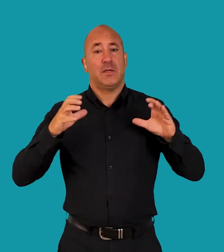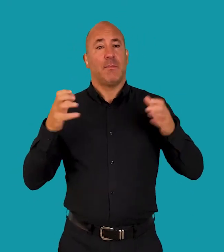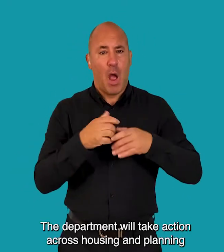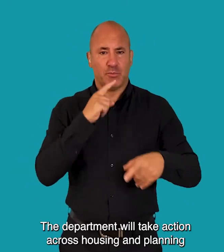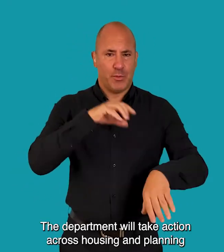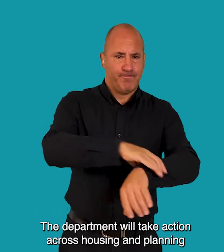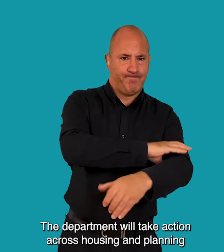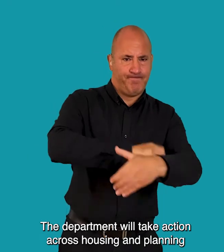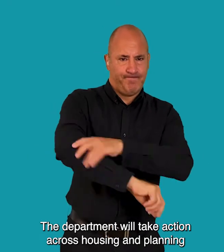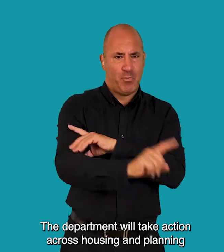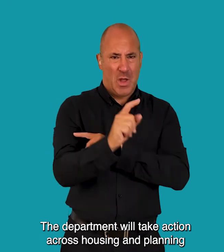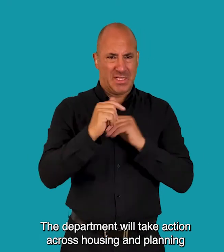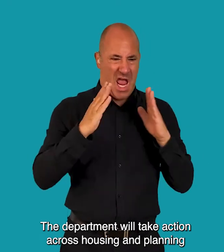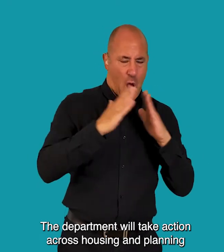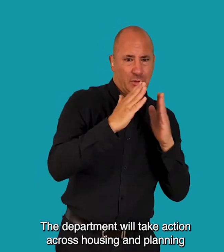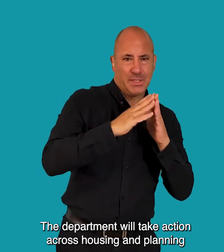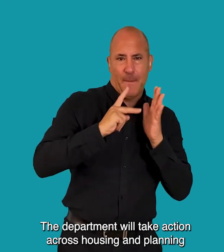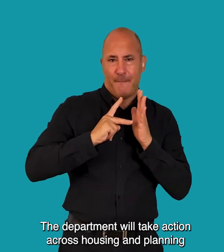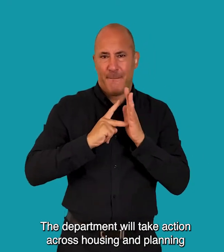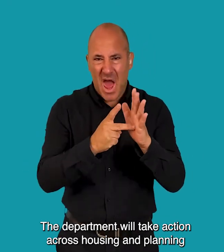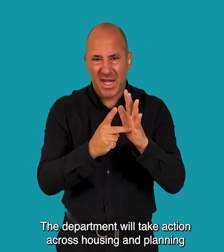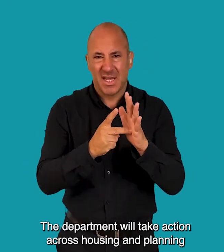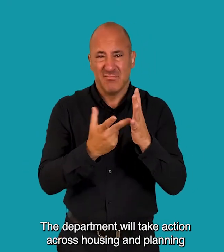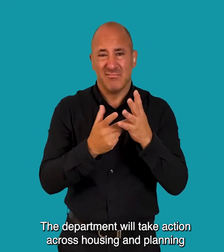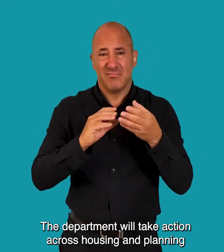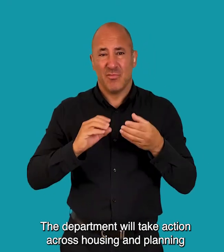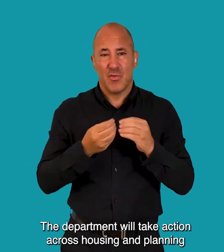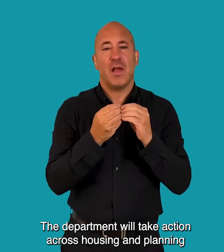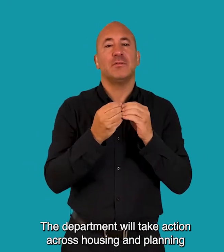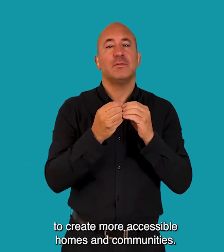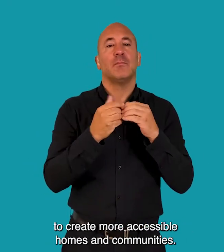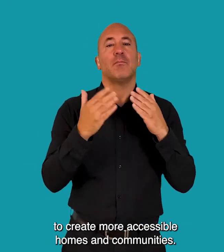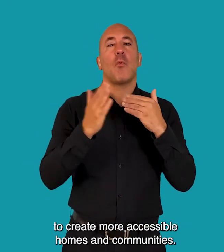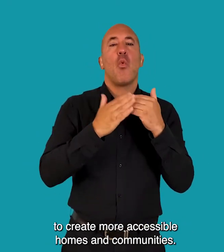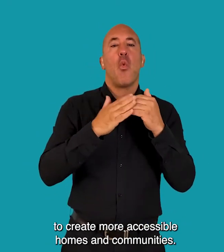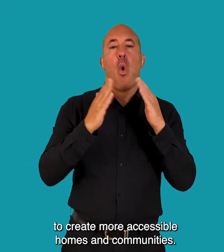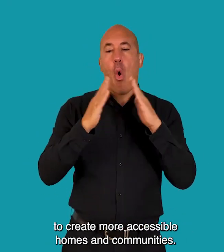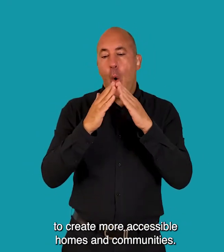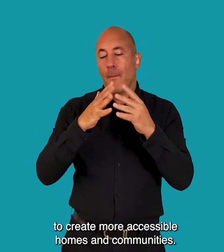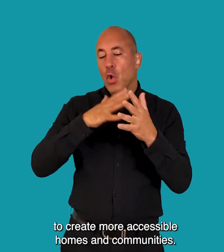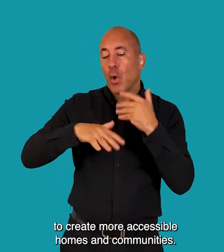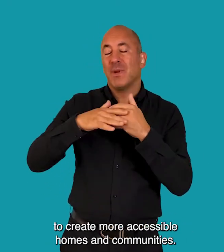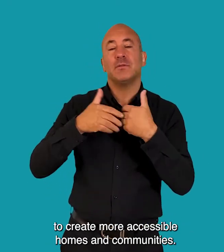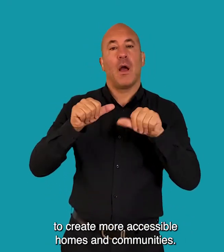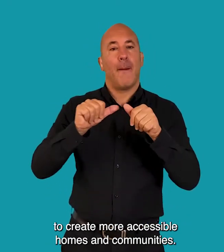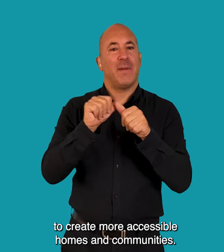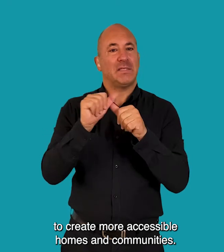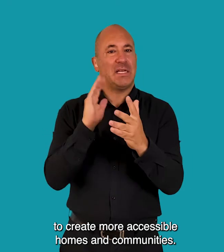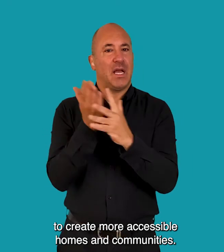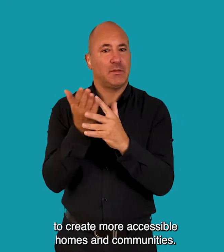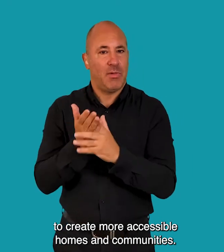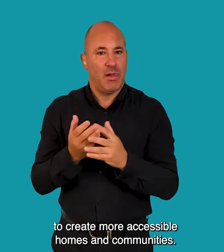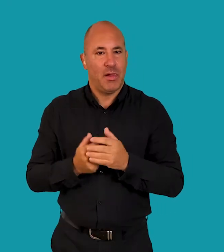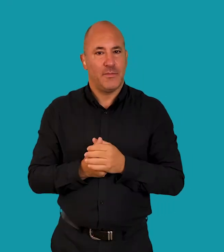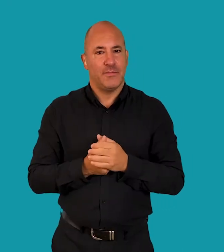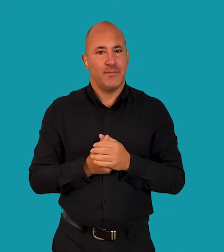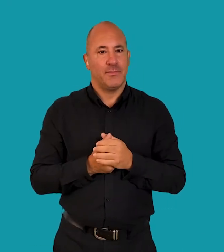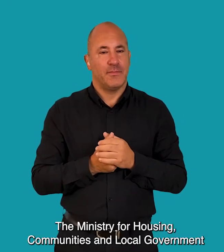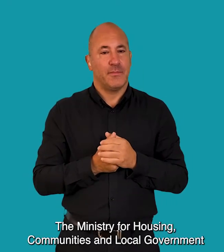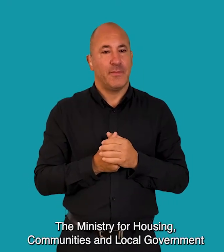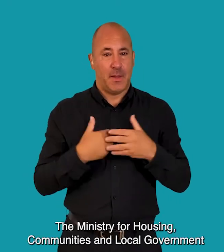The Department will take action across housing and planning to create more accessible homes and communities